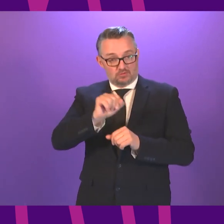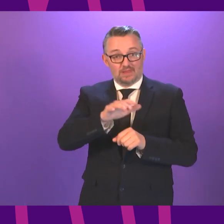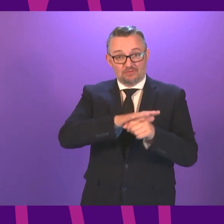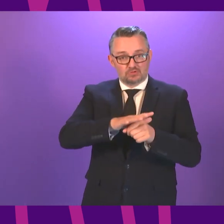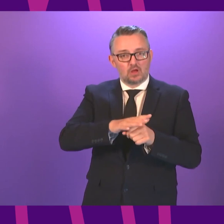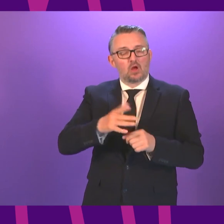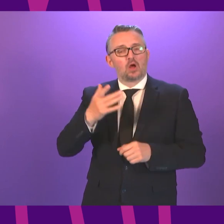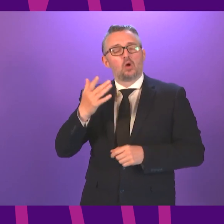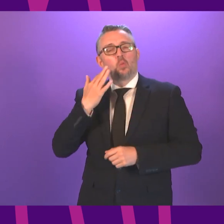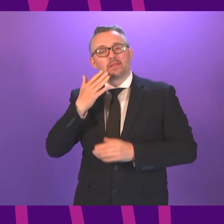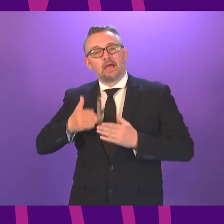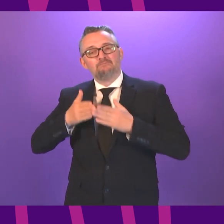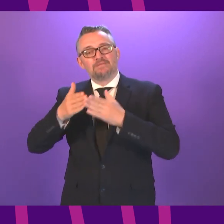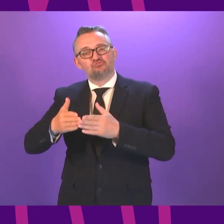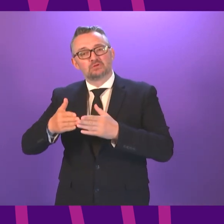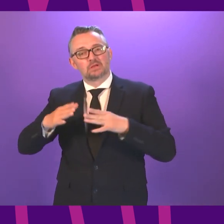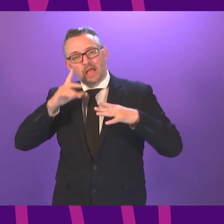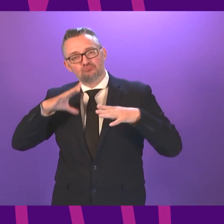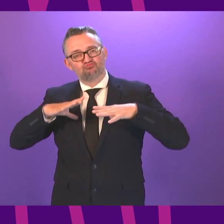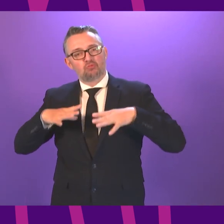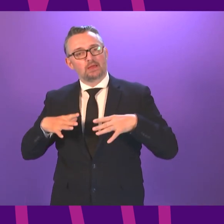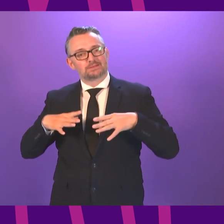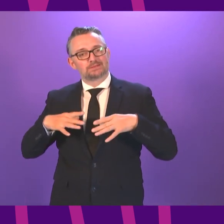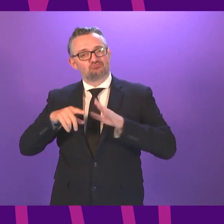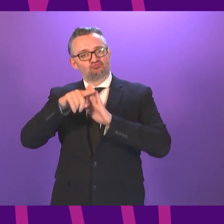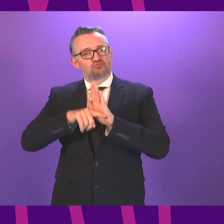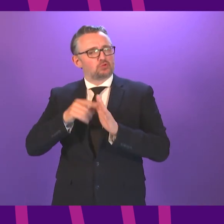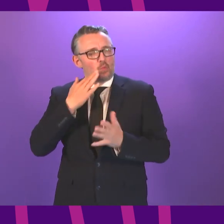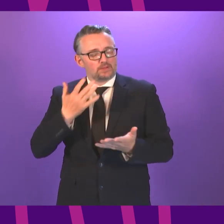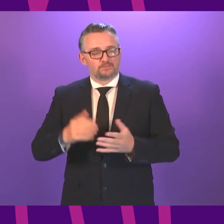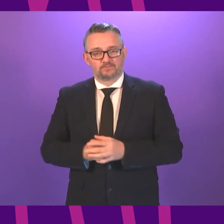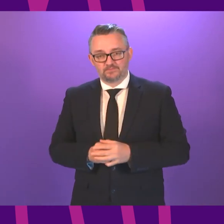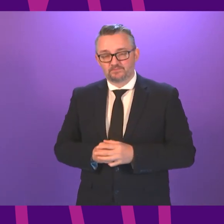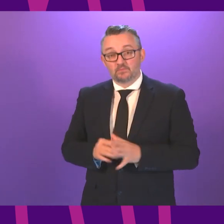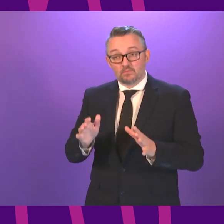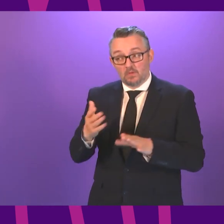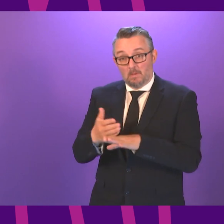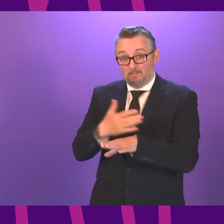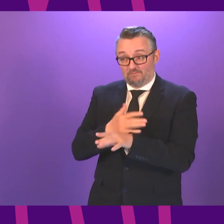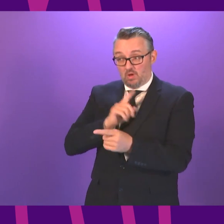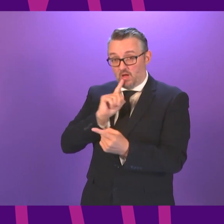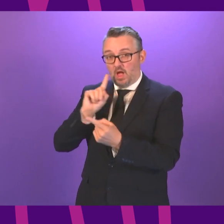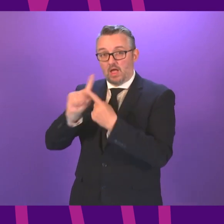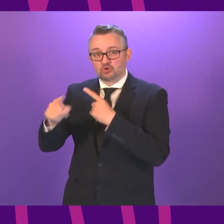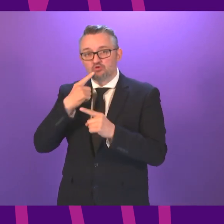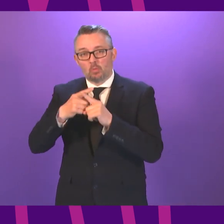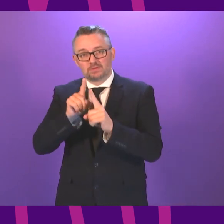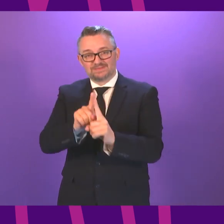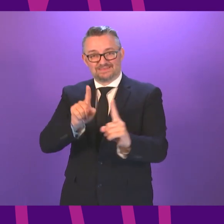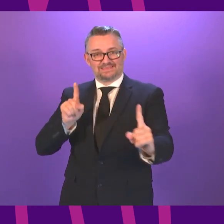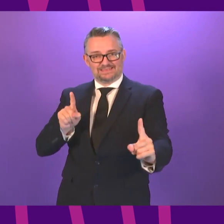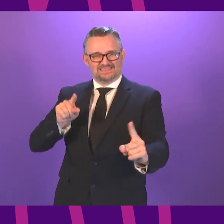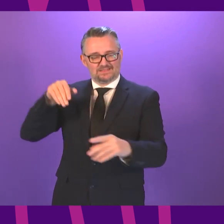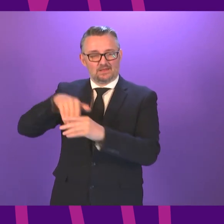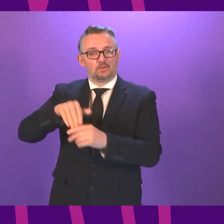can further easing on ferries be expected first minister before I address the question on physical distancing can I say